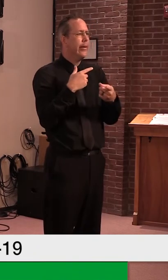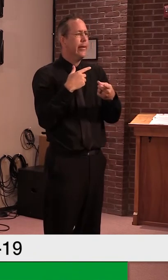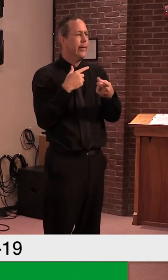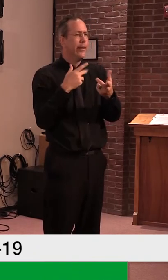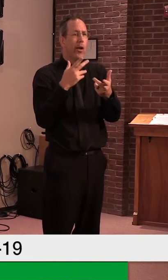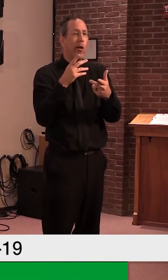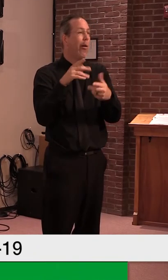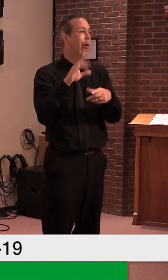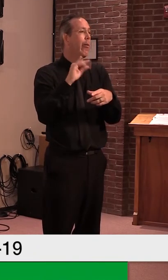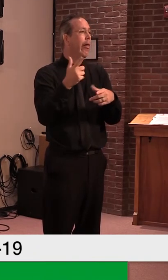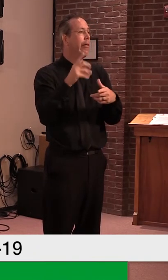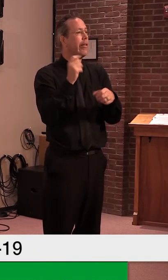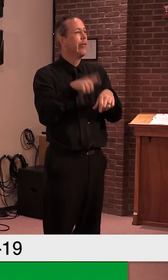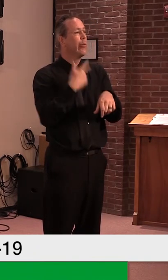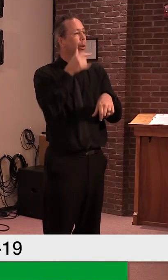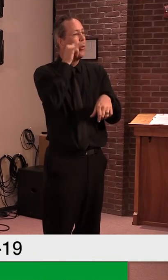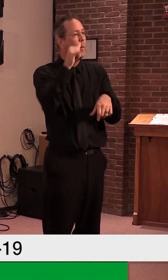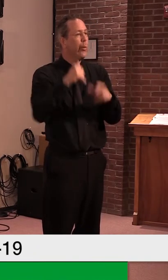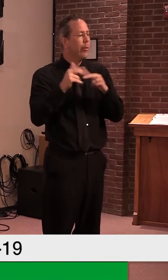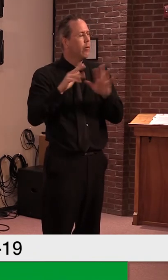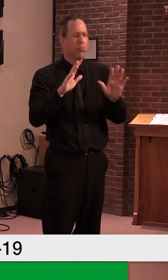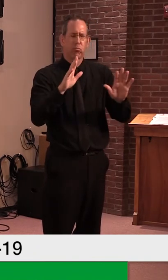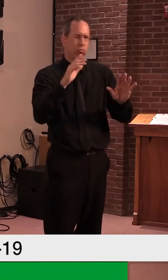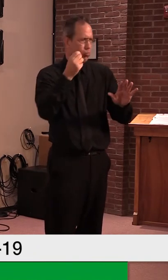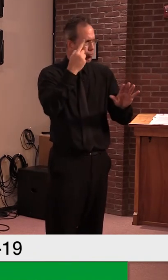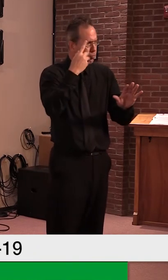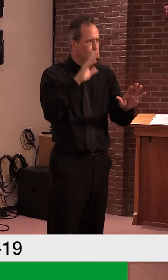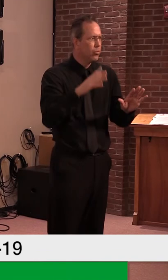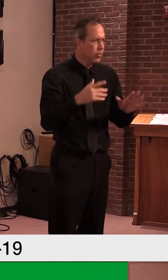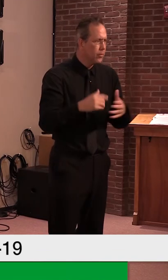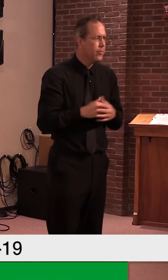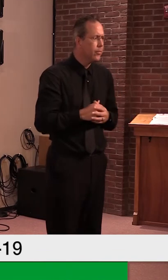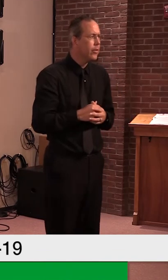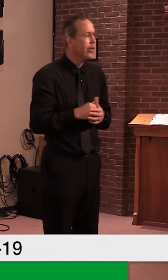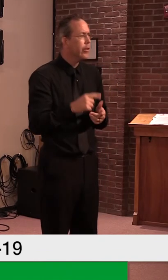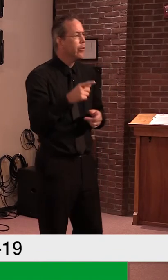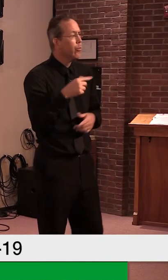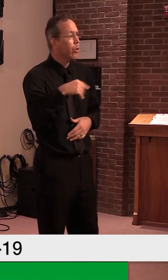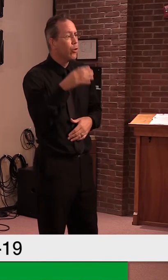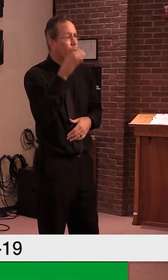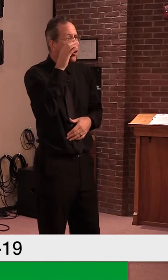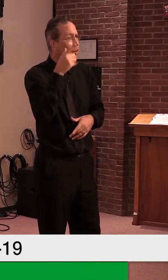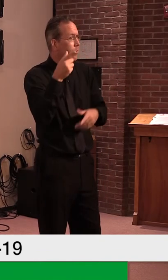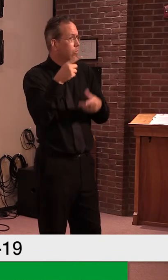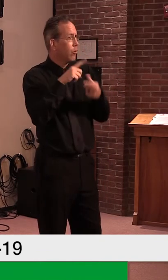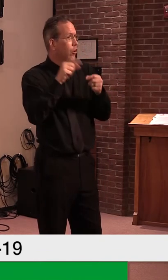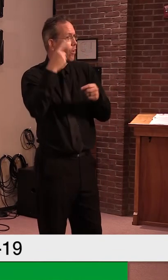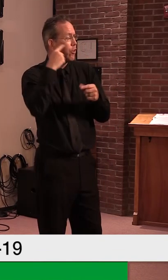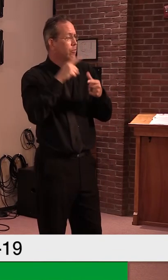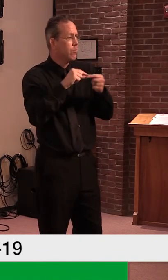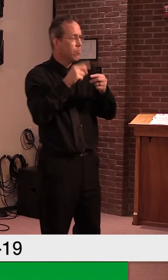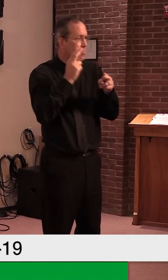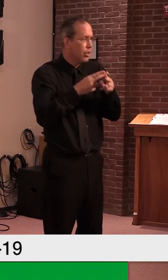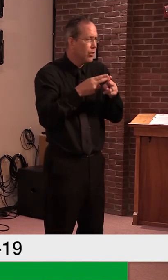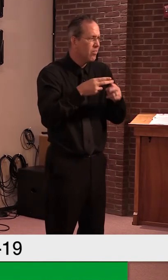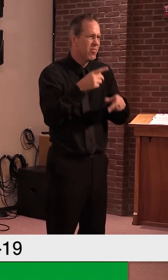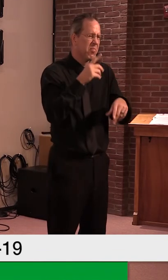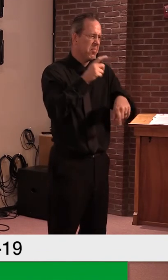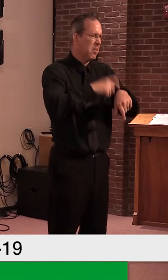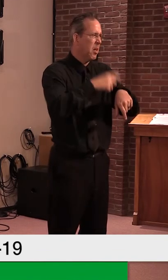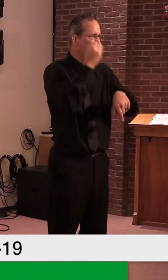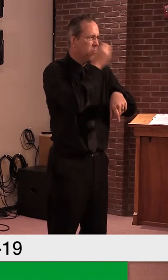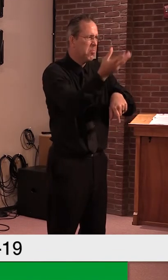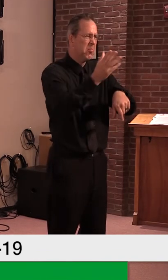what I, what you heard the governor say, and what I am advocating is, we really got to get serious about this. And,